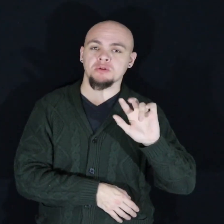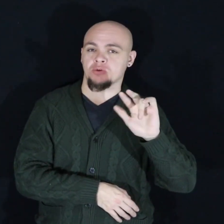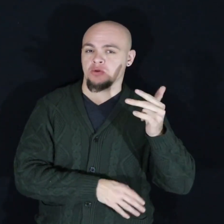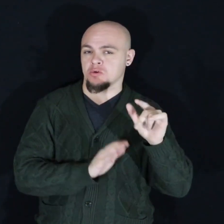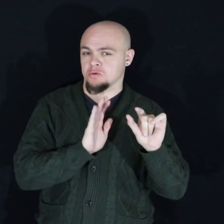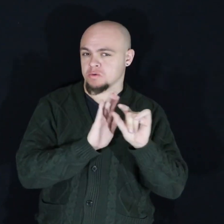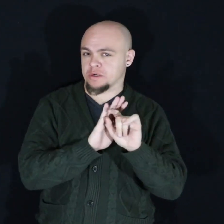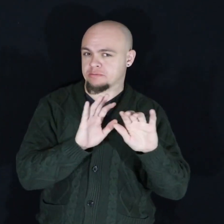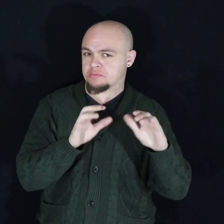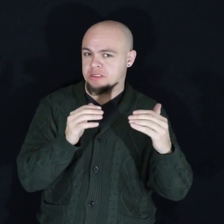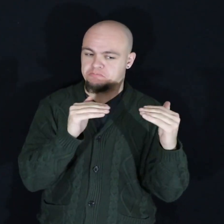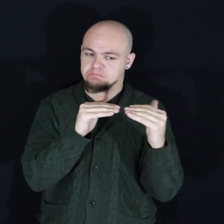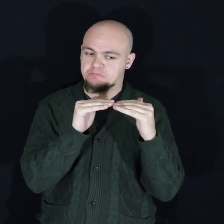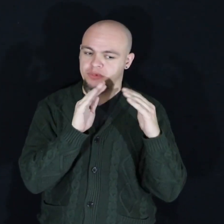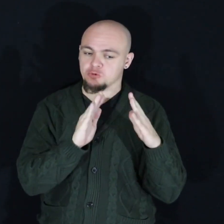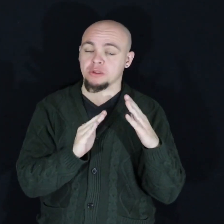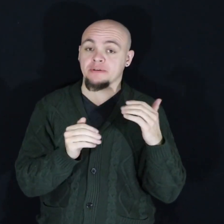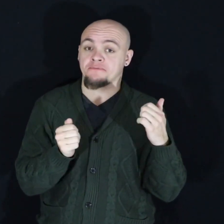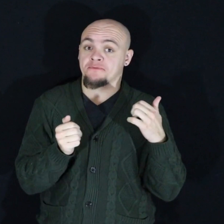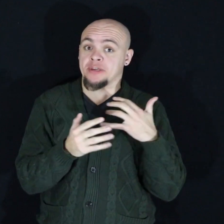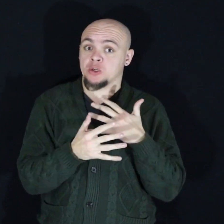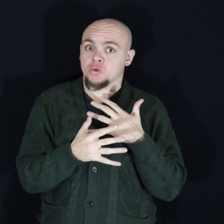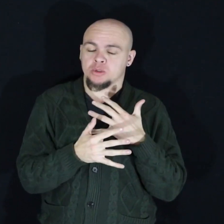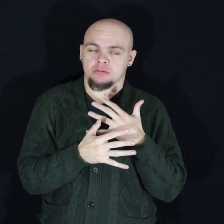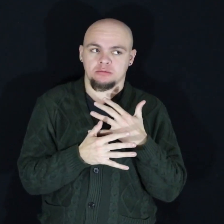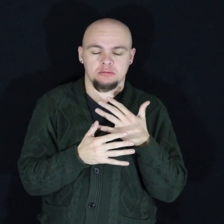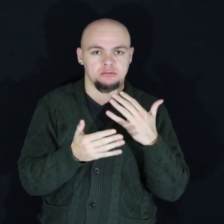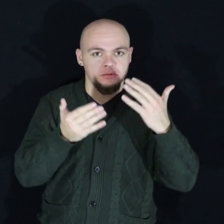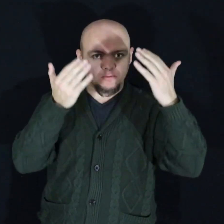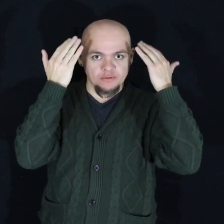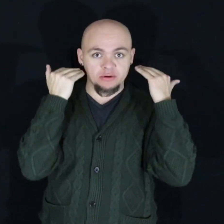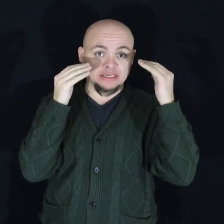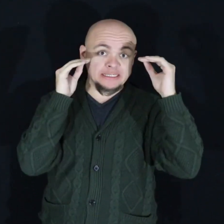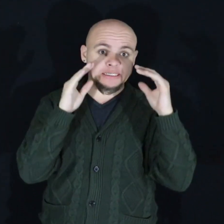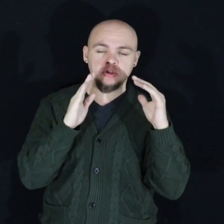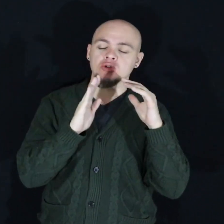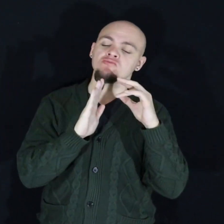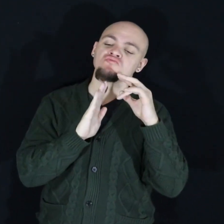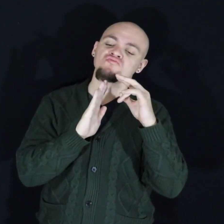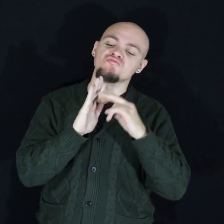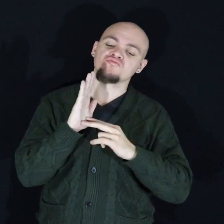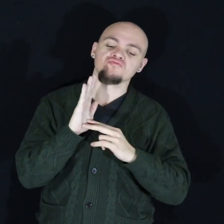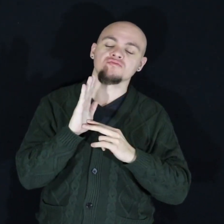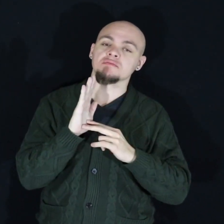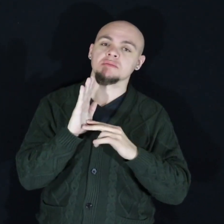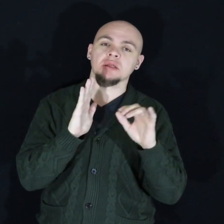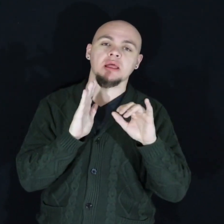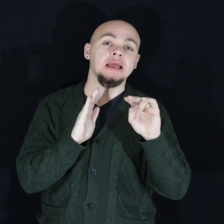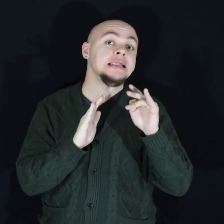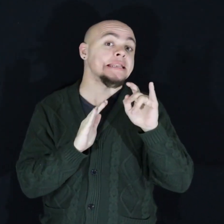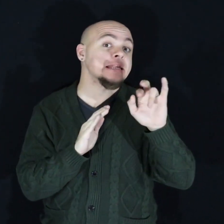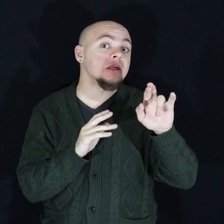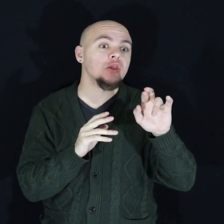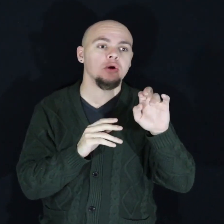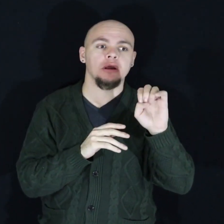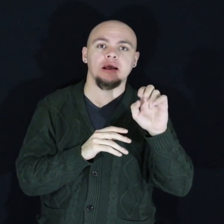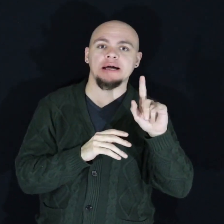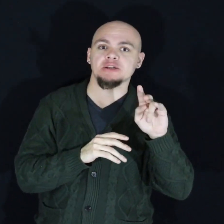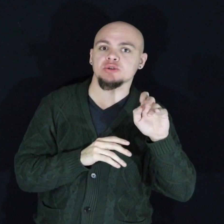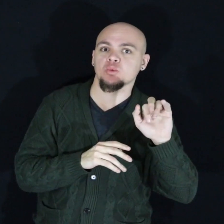and the fear was overwhelming our teacher was reading words out loud like neither elsewhere an